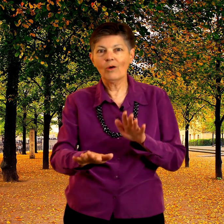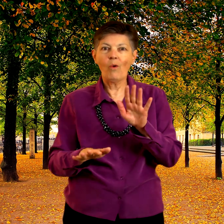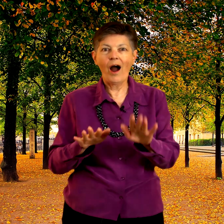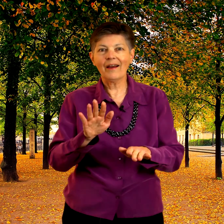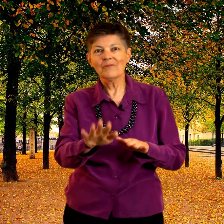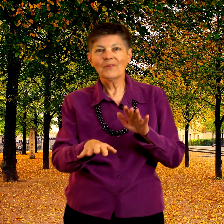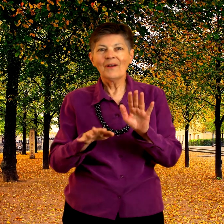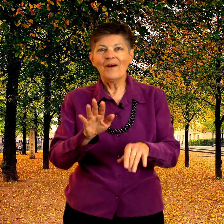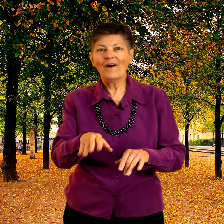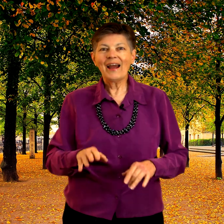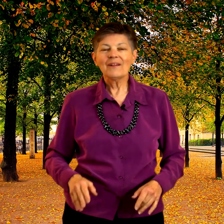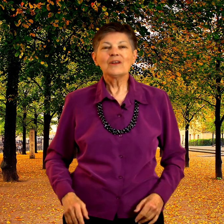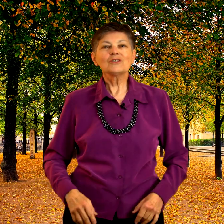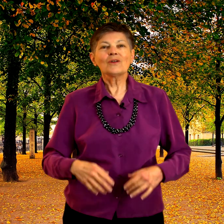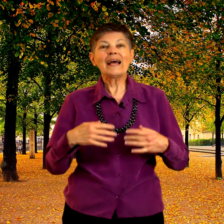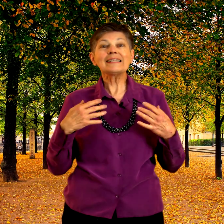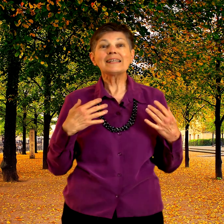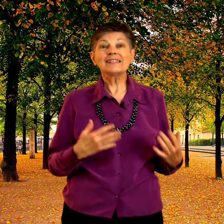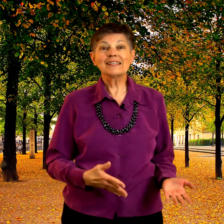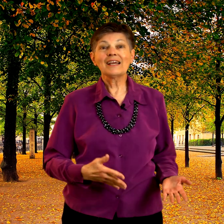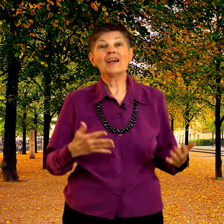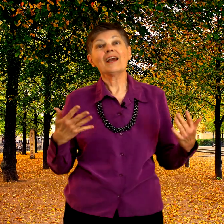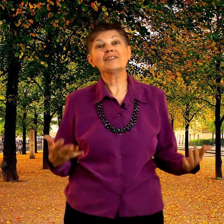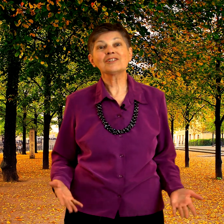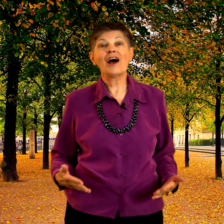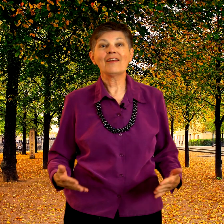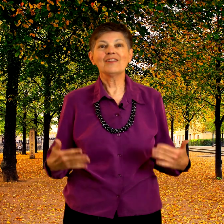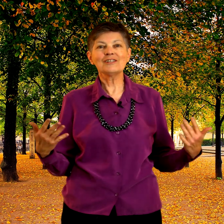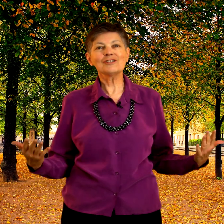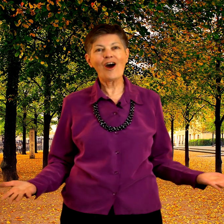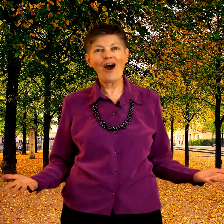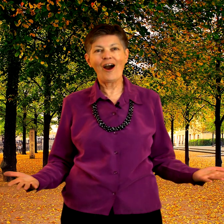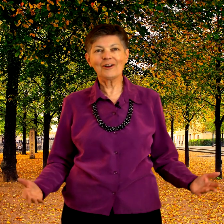little walk alright so let's sing and sign this song